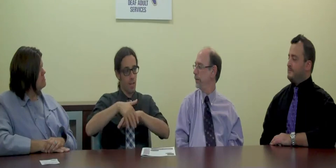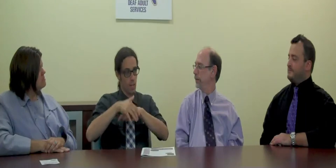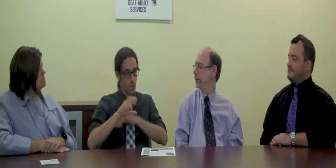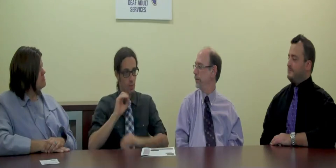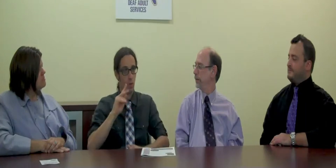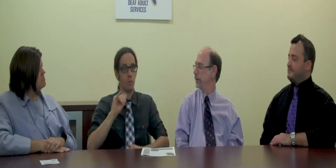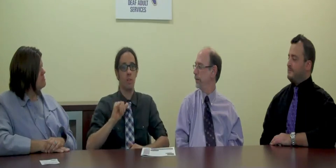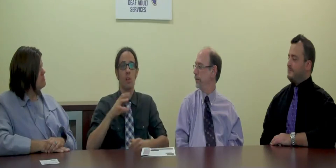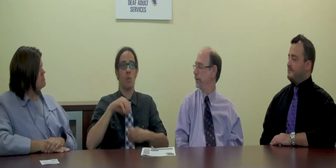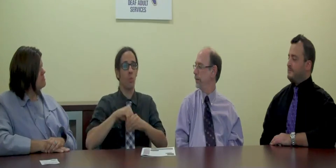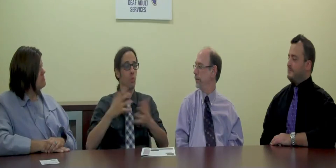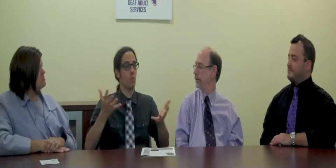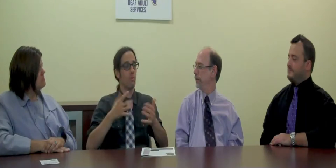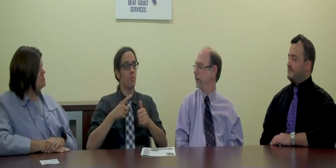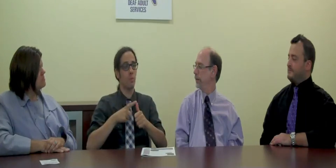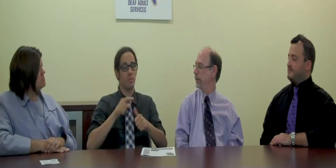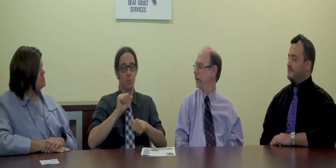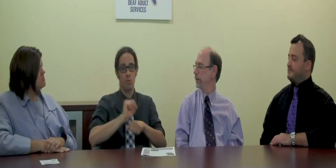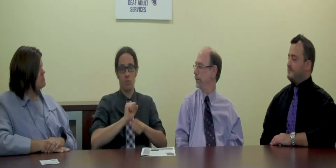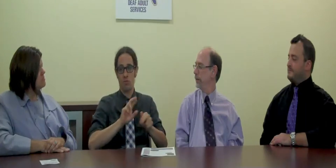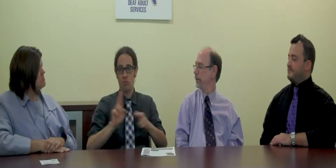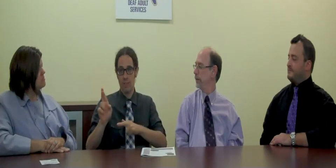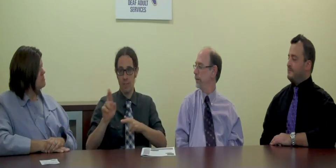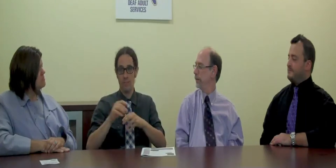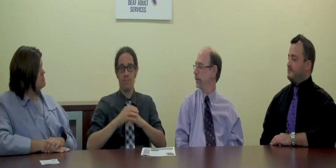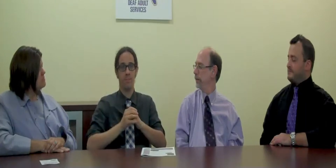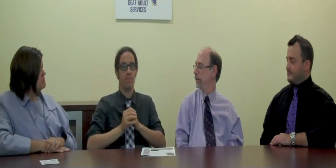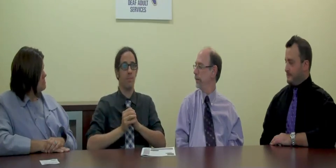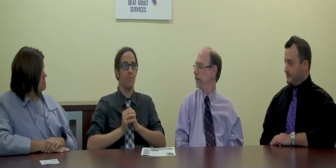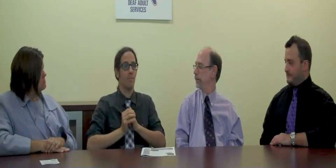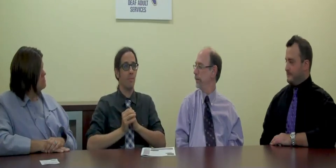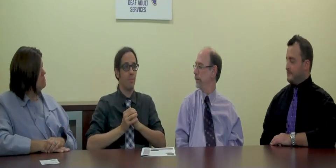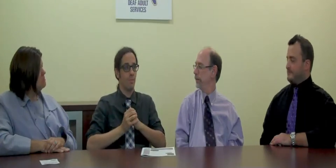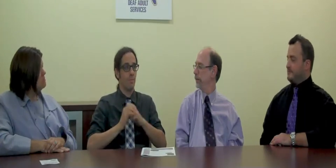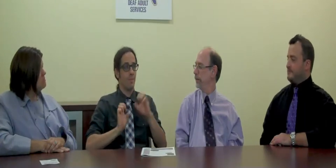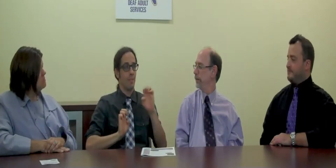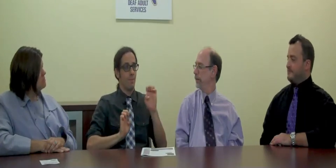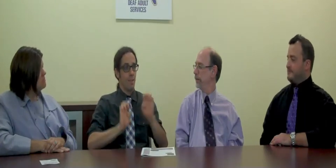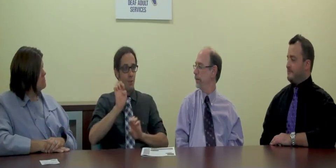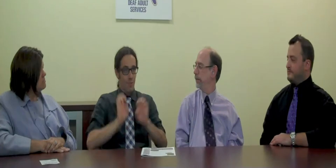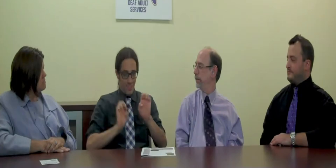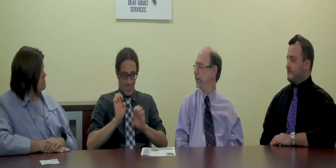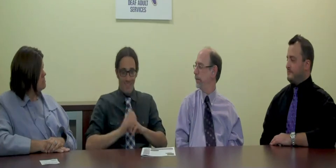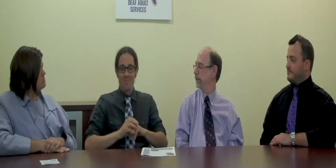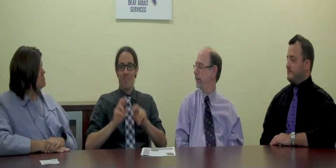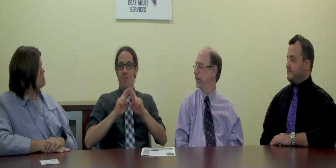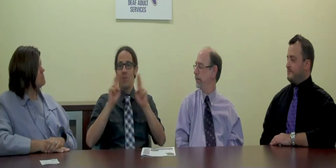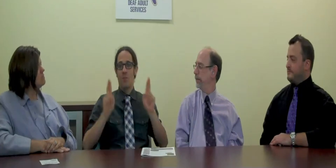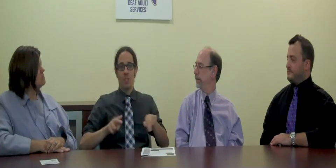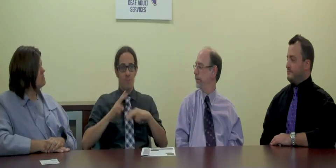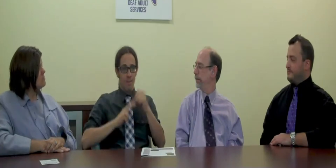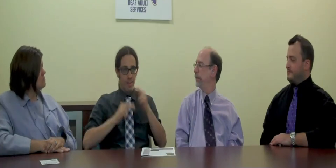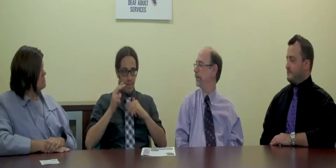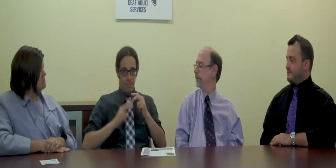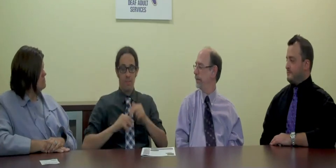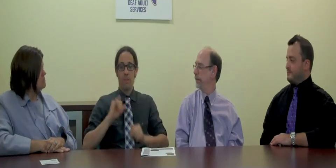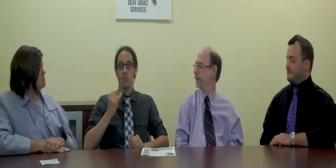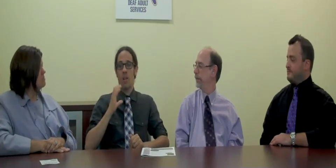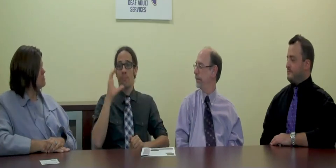Western New York Isle Families of Agencies. DOS is now providing community employment services in Niagara County including work